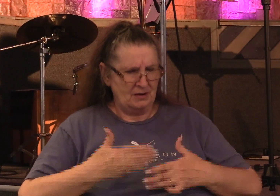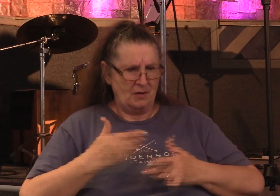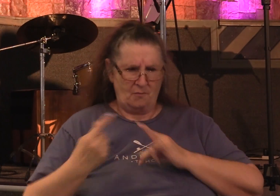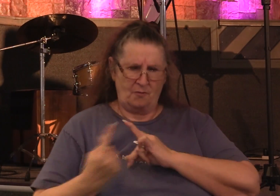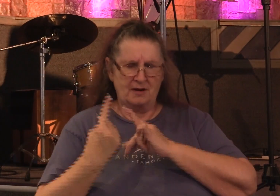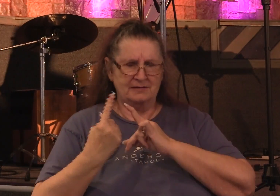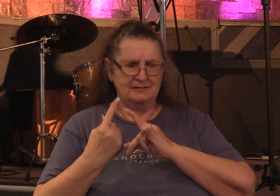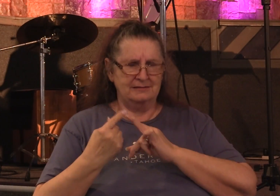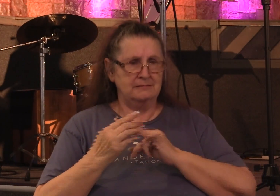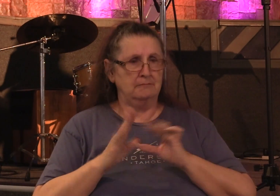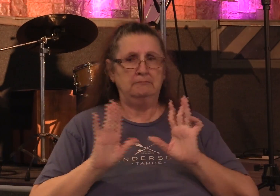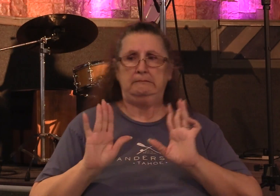oh so you're